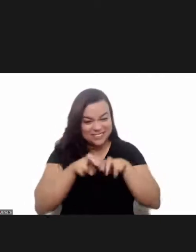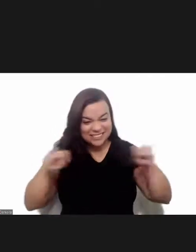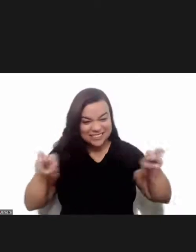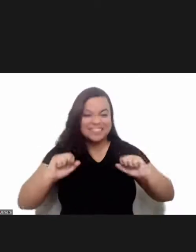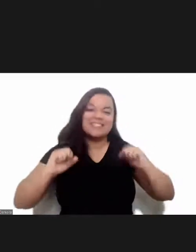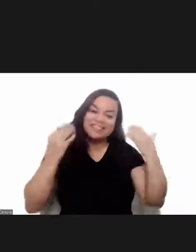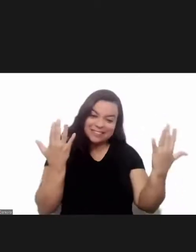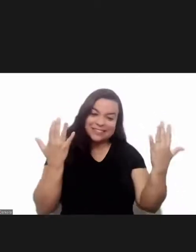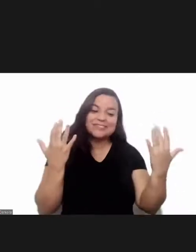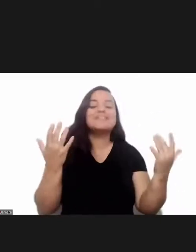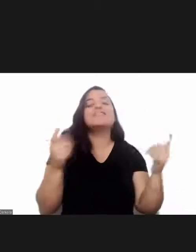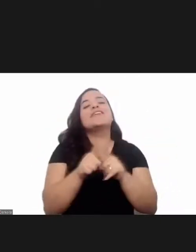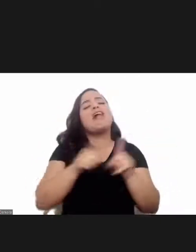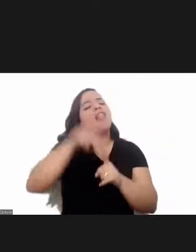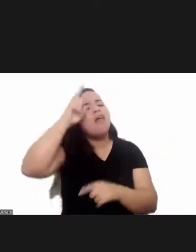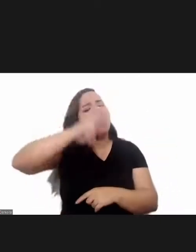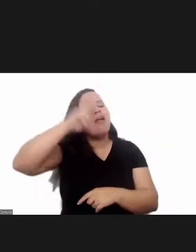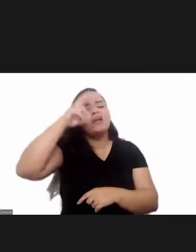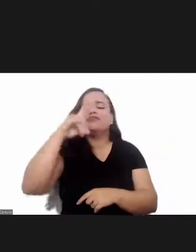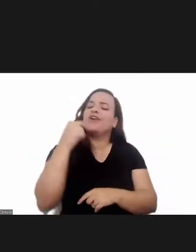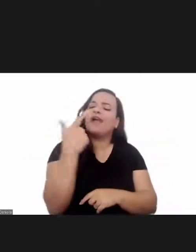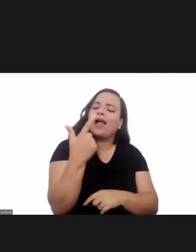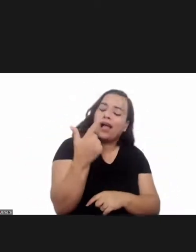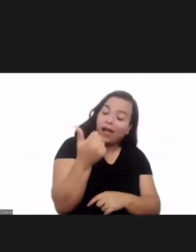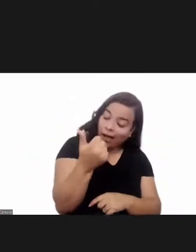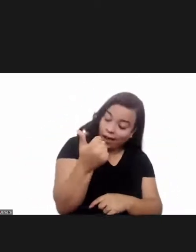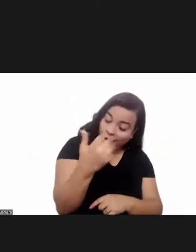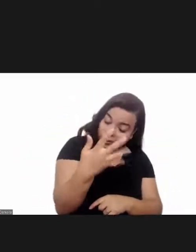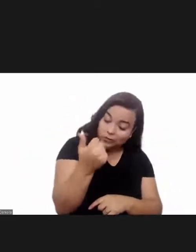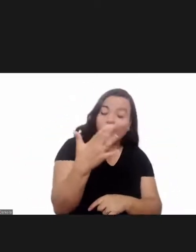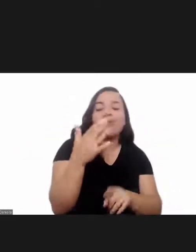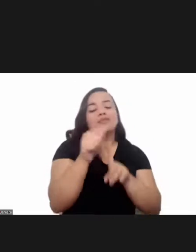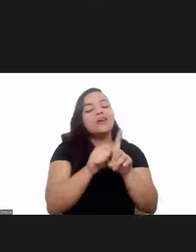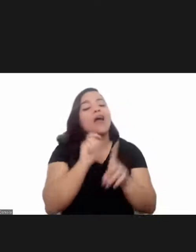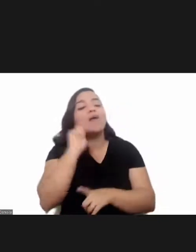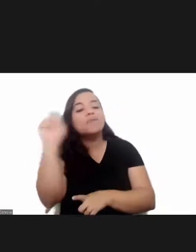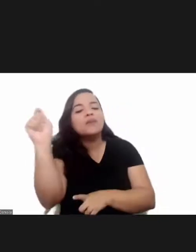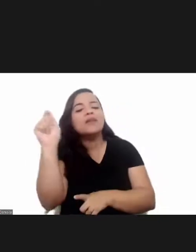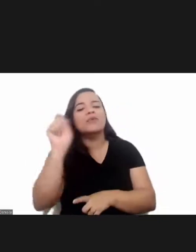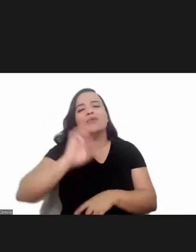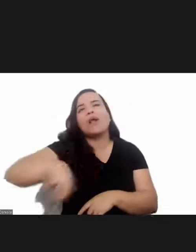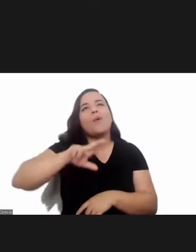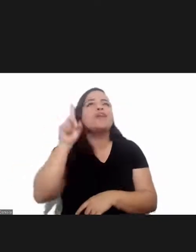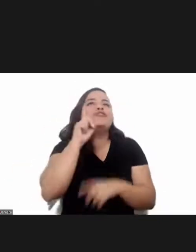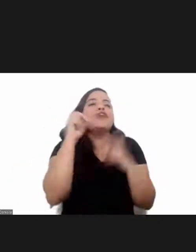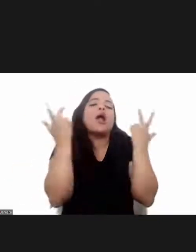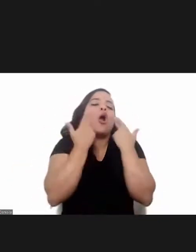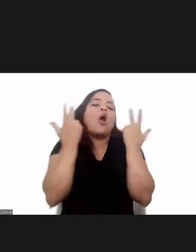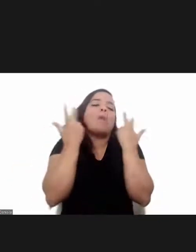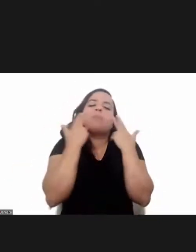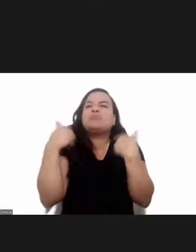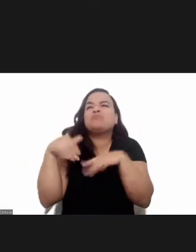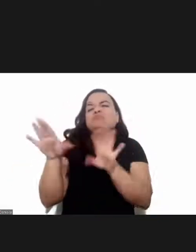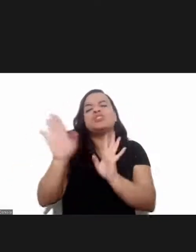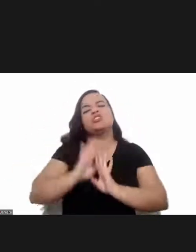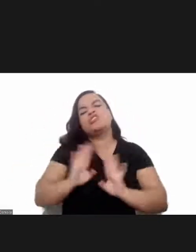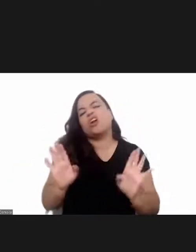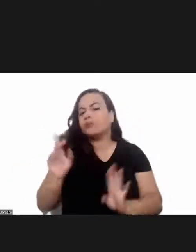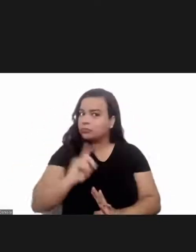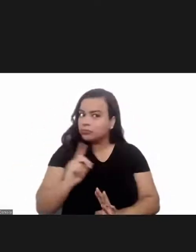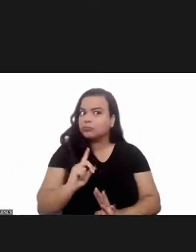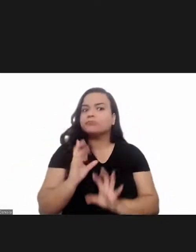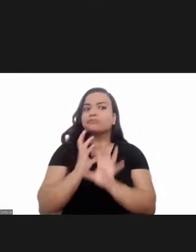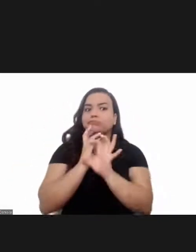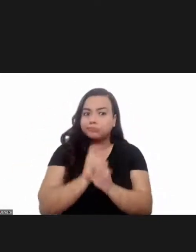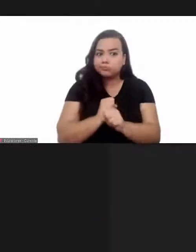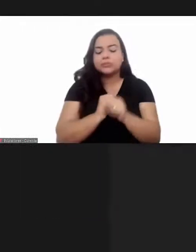in this event and to remind you that the 14th of April is more than a date. It is more than a day. It